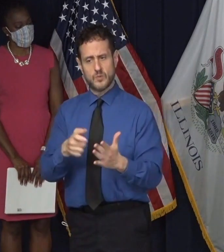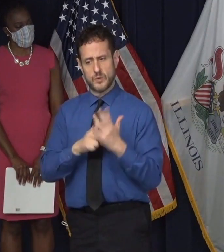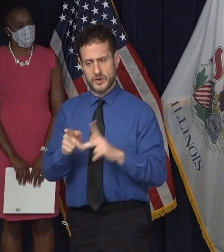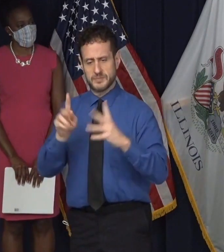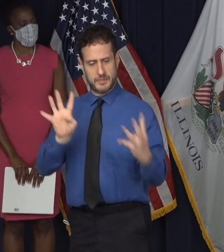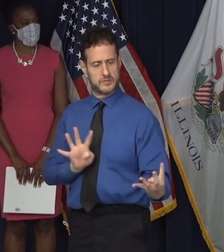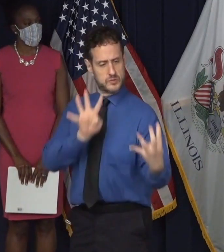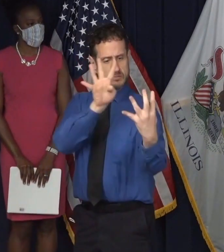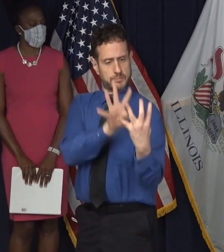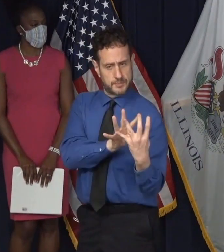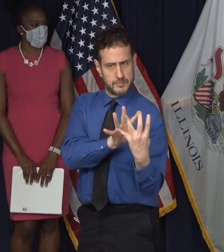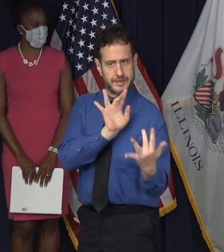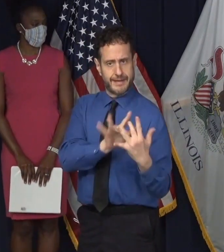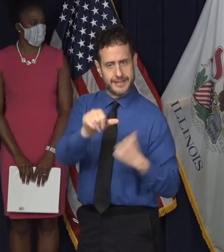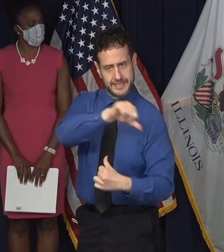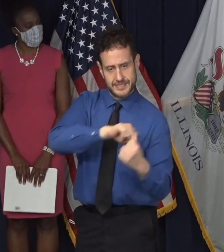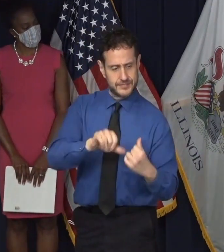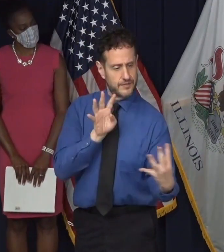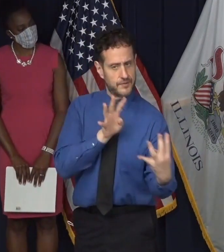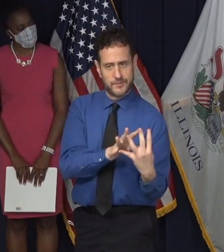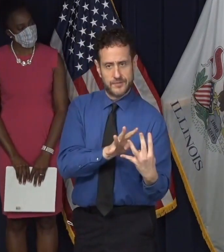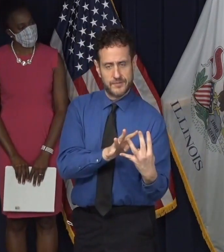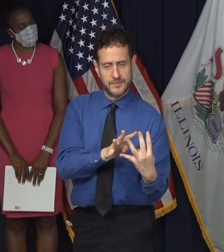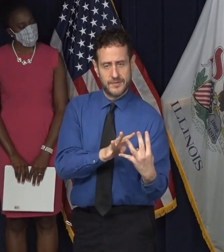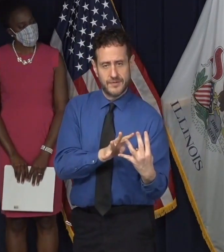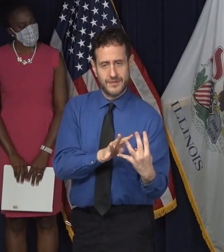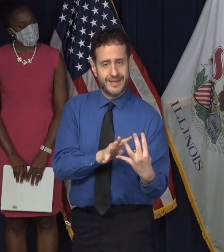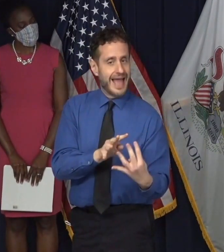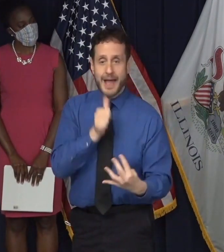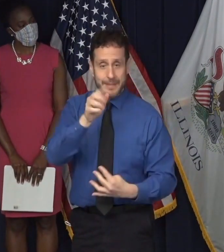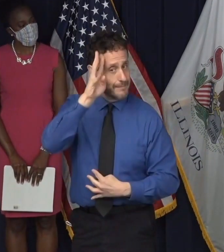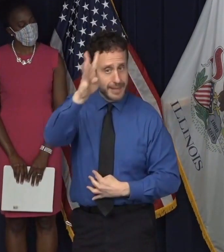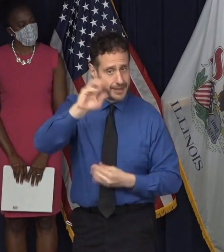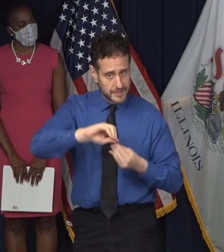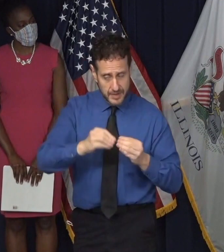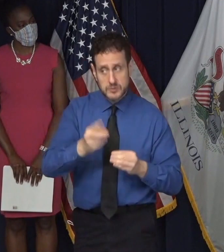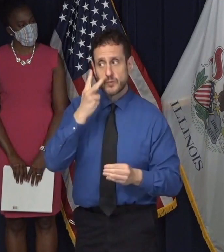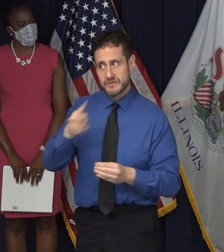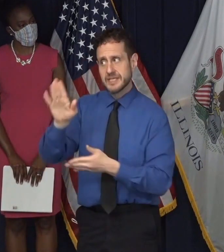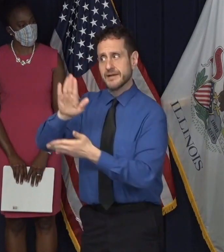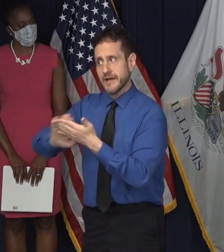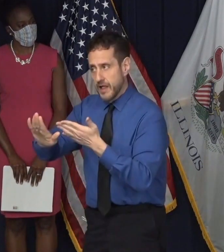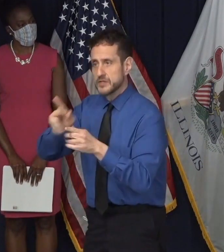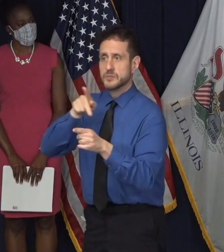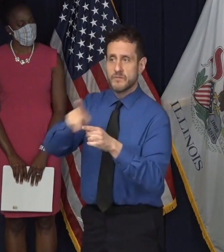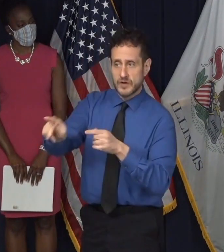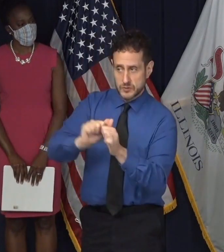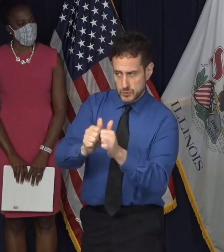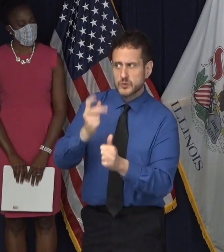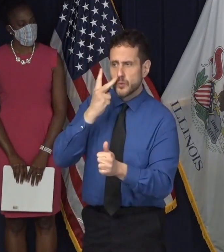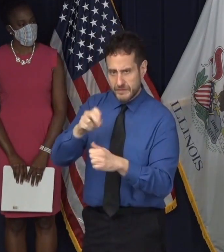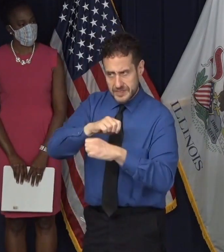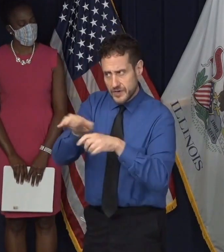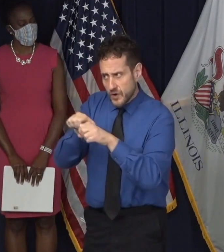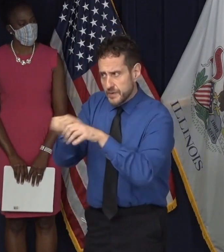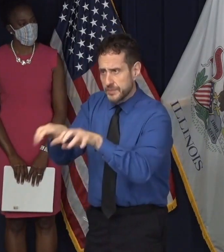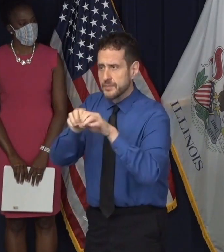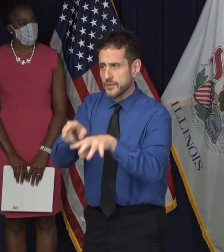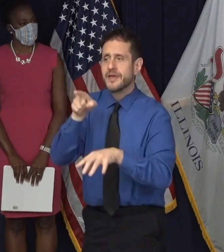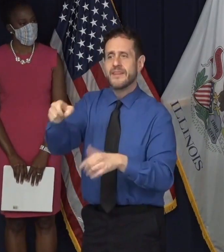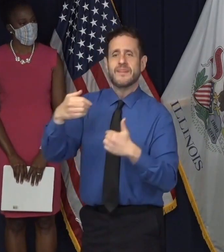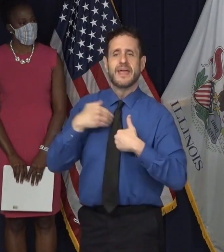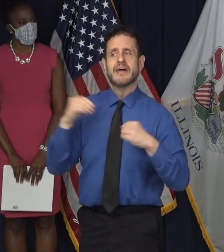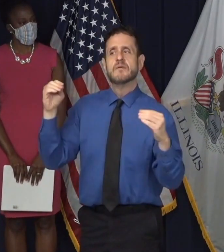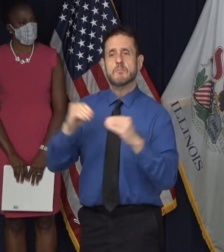This is not just theoretical. We've seen COVID-19 outbreaks in college and professional sports teams that have much more prevention